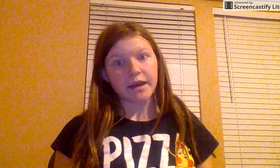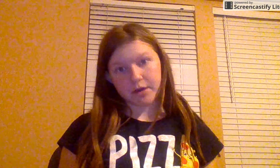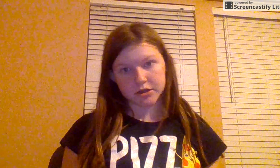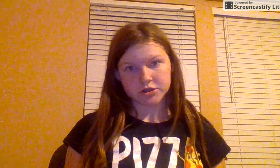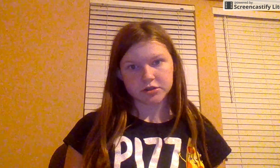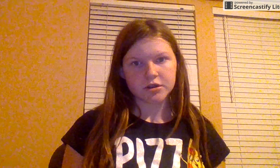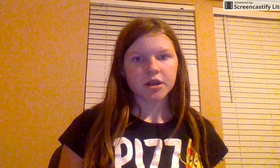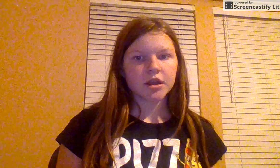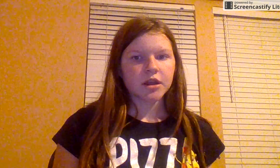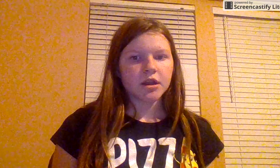much.